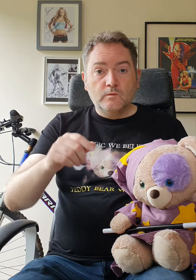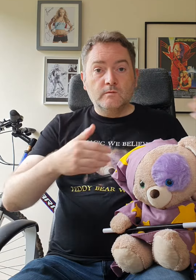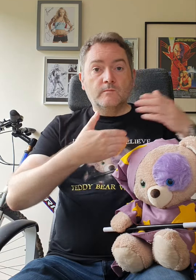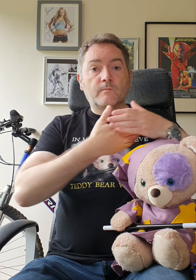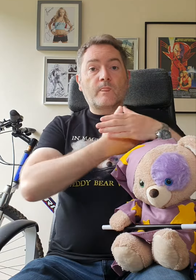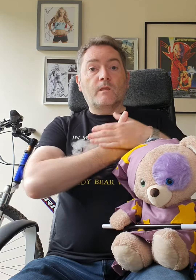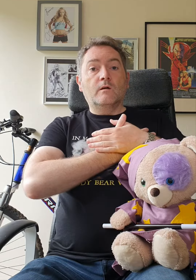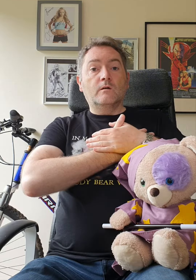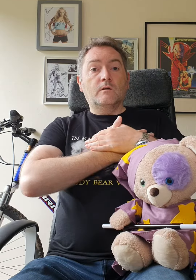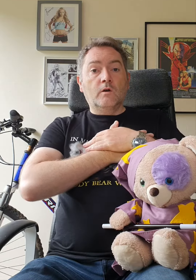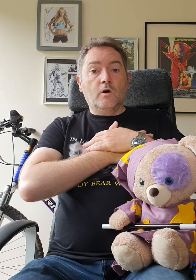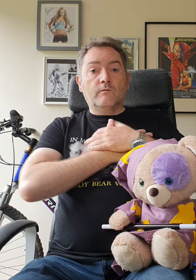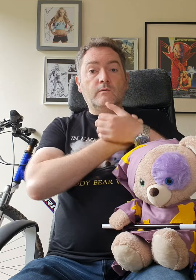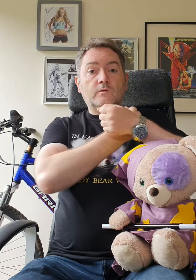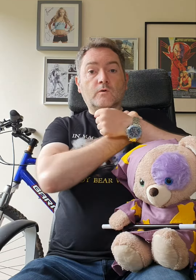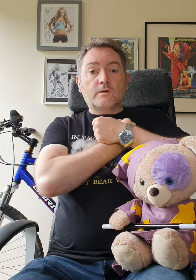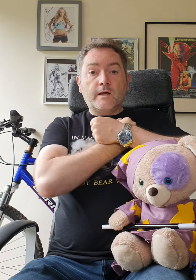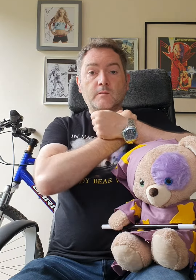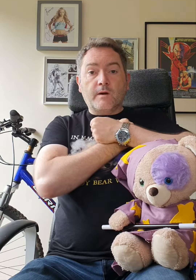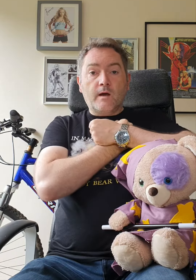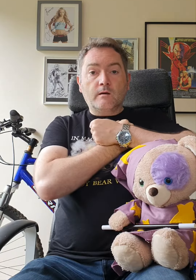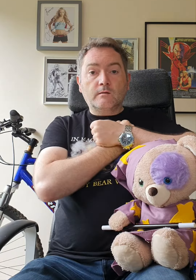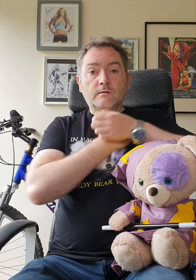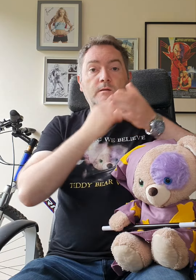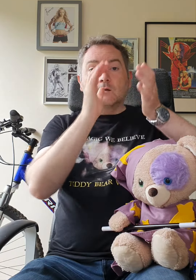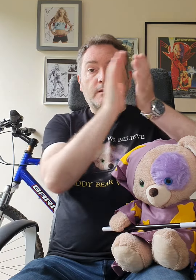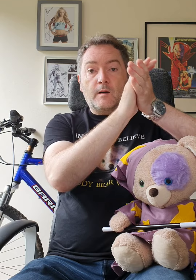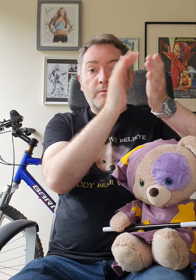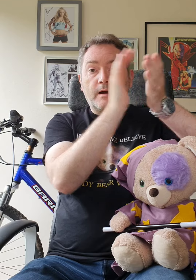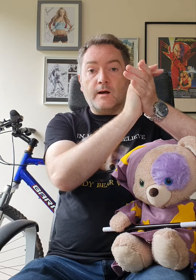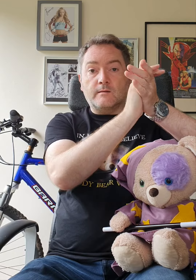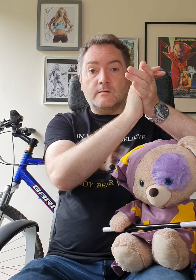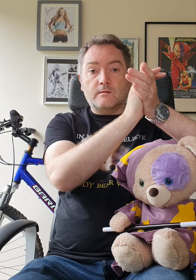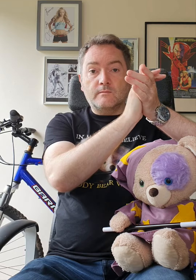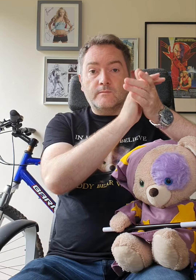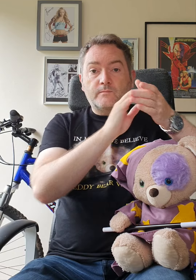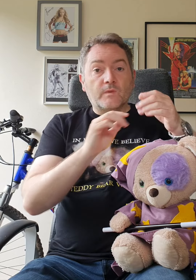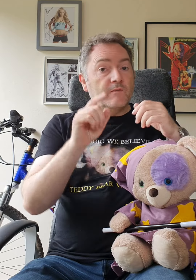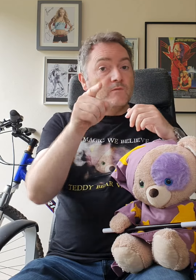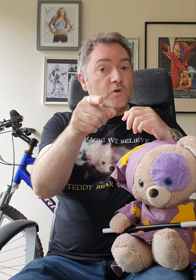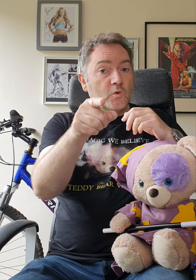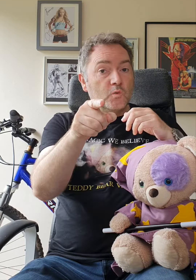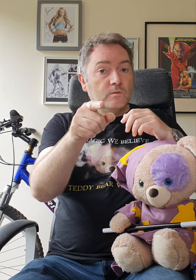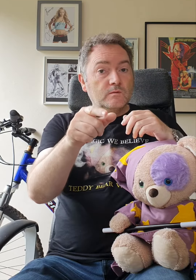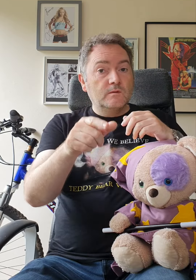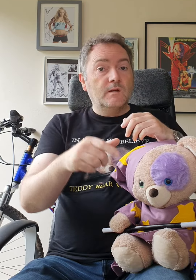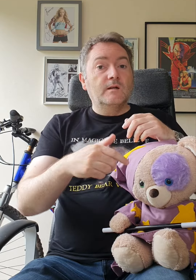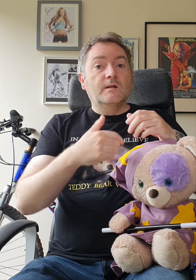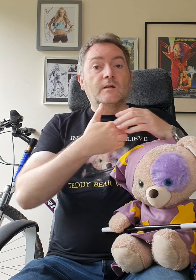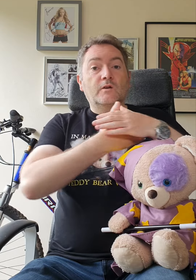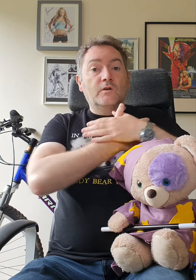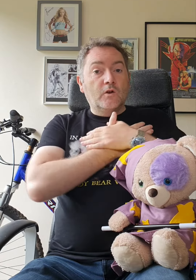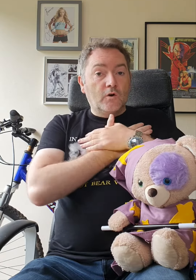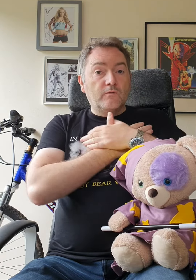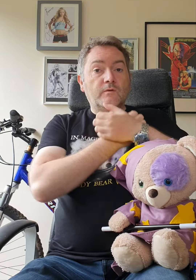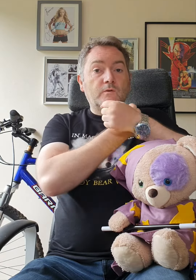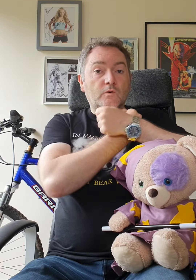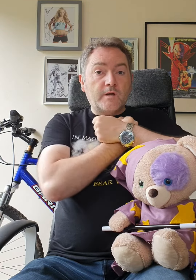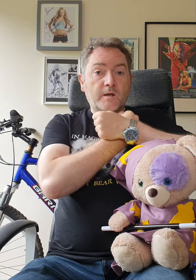love your teddy bear, clap your hands. If you love your teddy